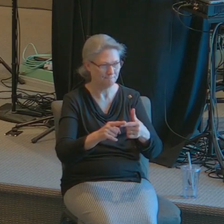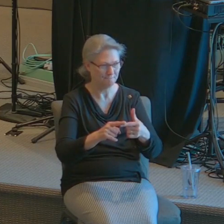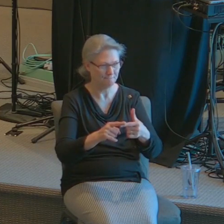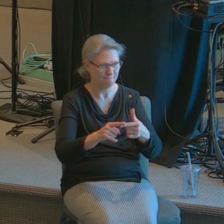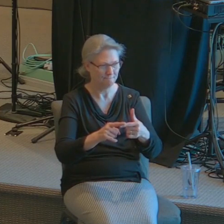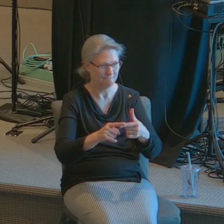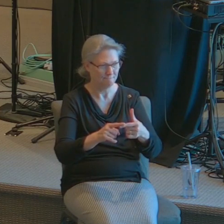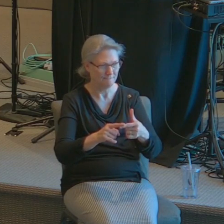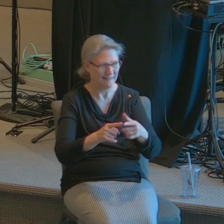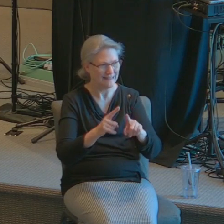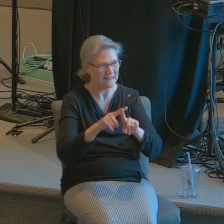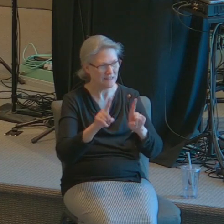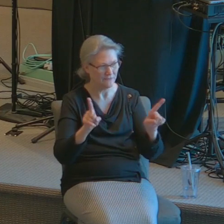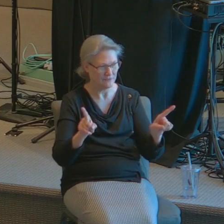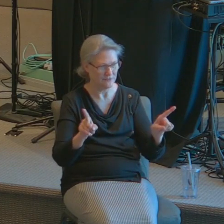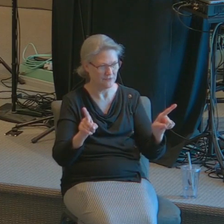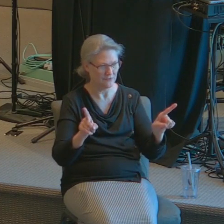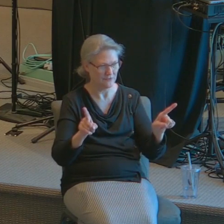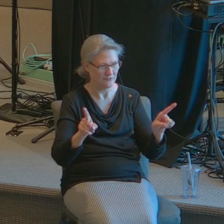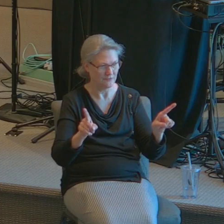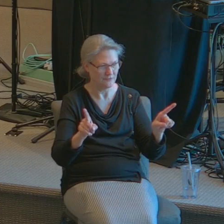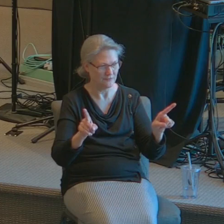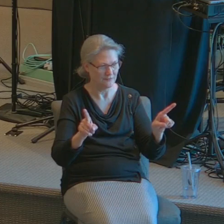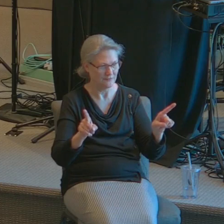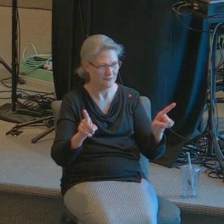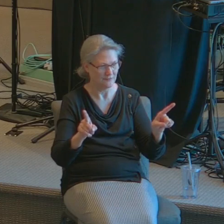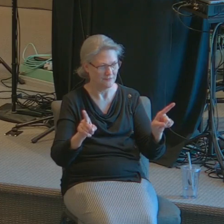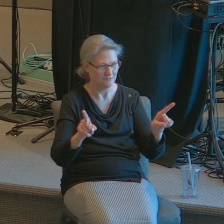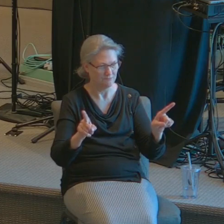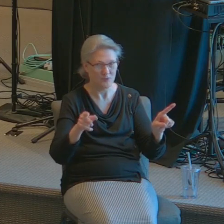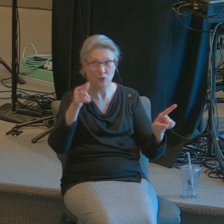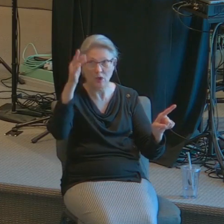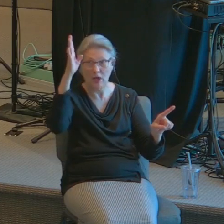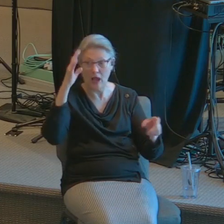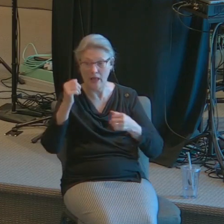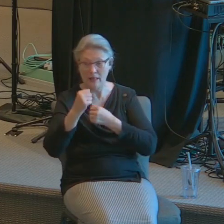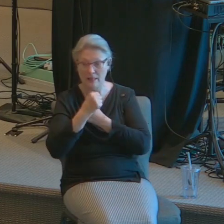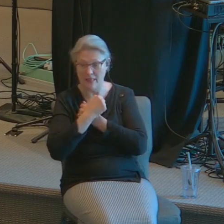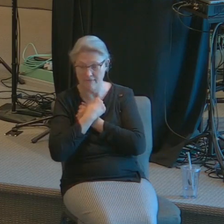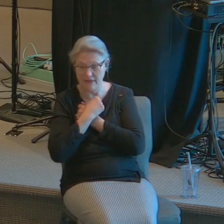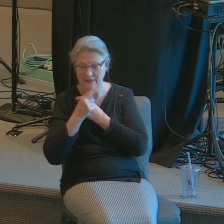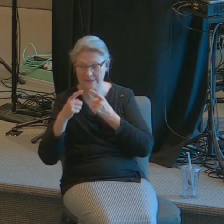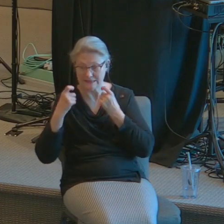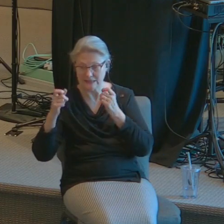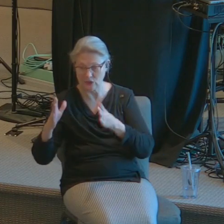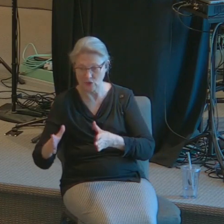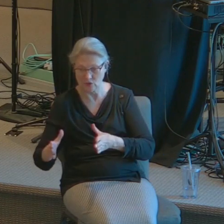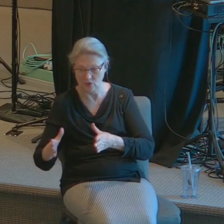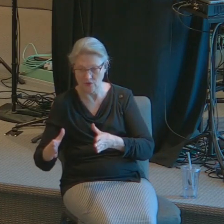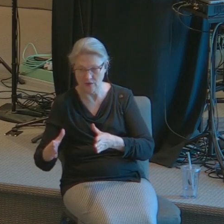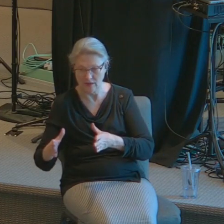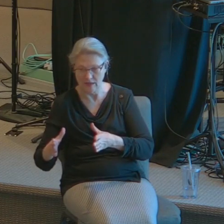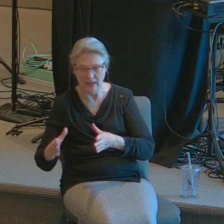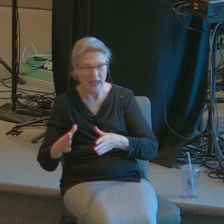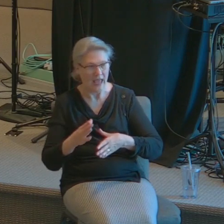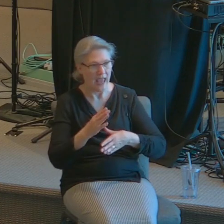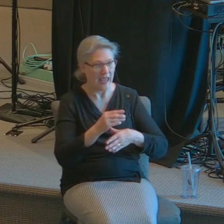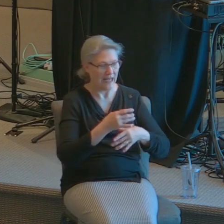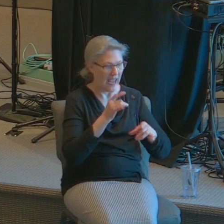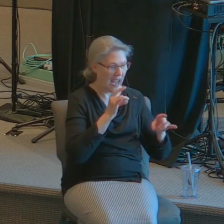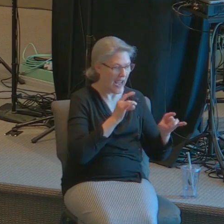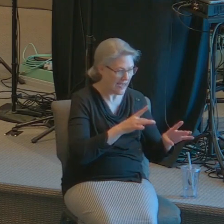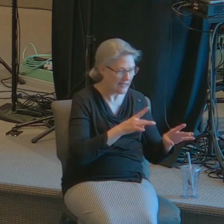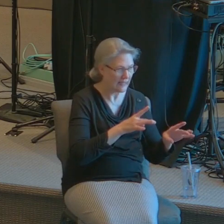the difference between God loving the sinner and